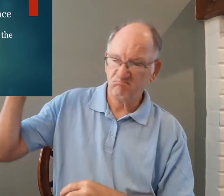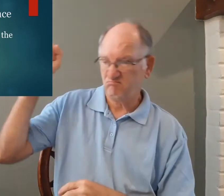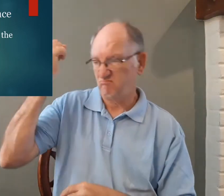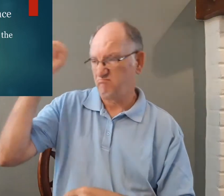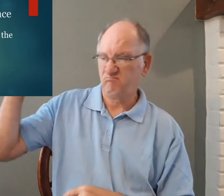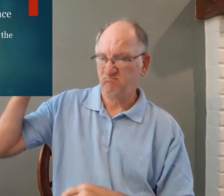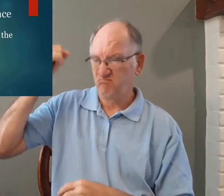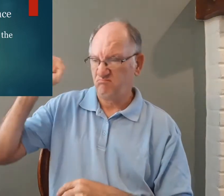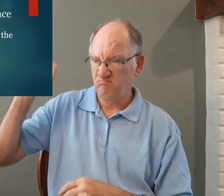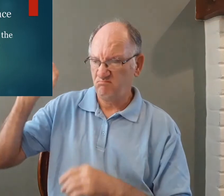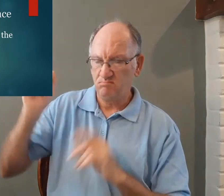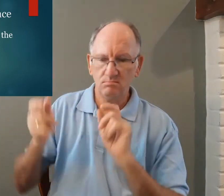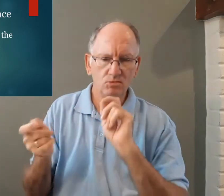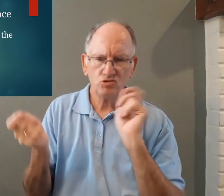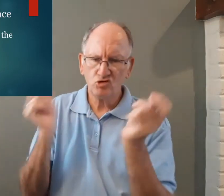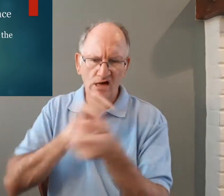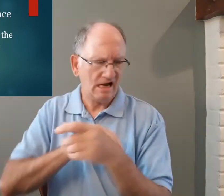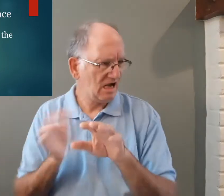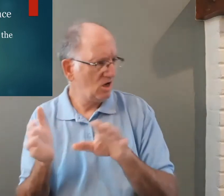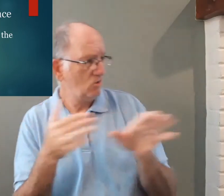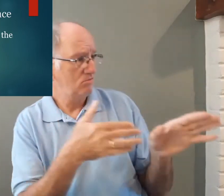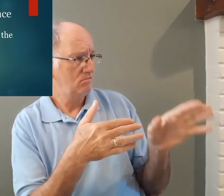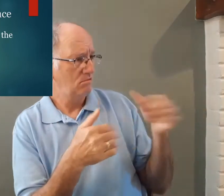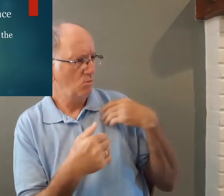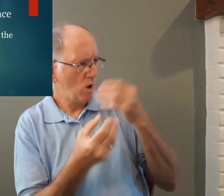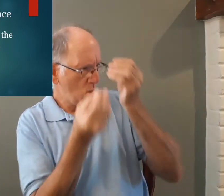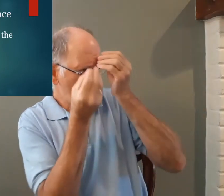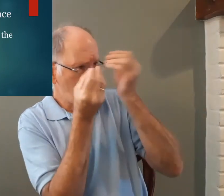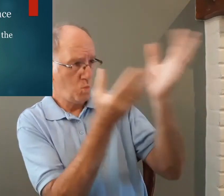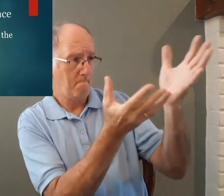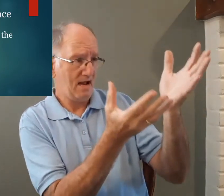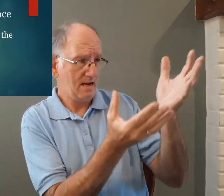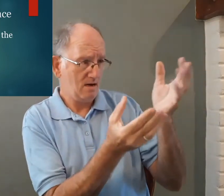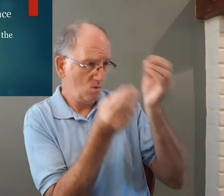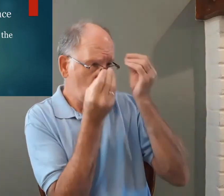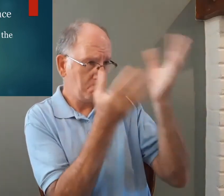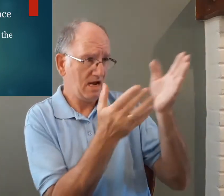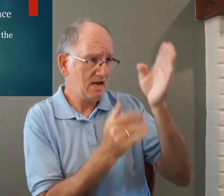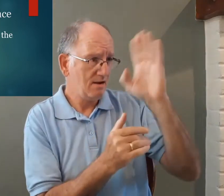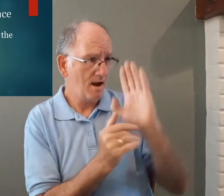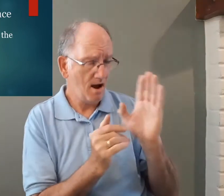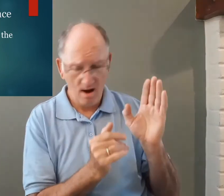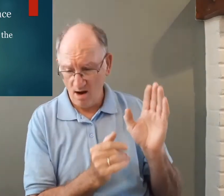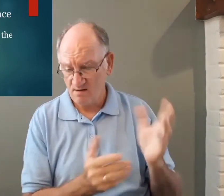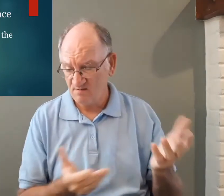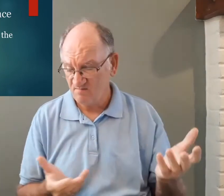before we rebelled and later we changed and we were obeying God